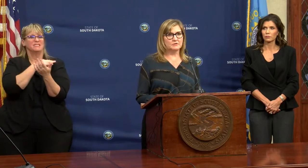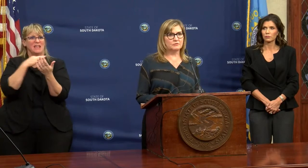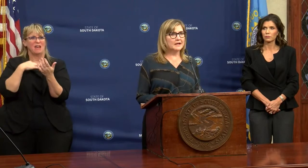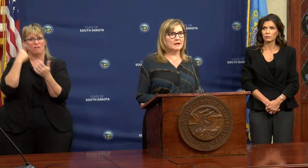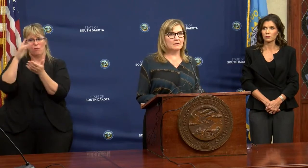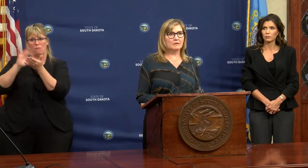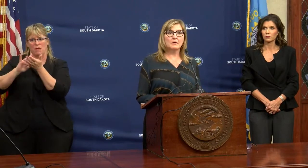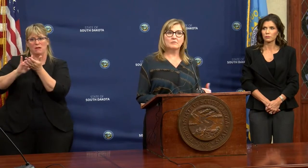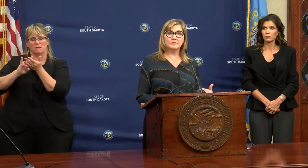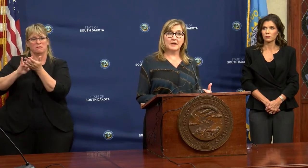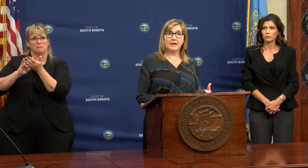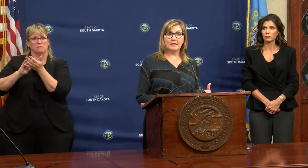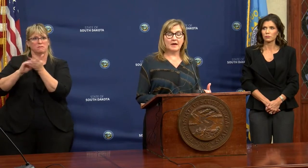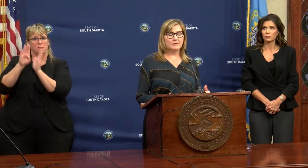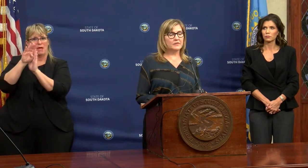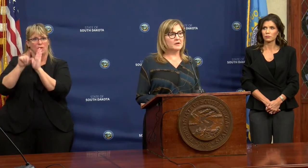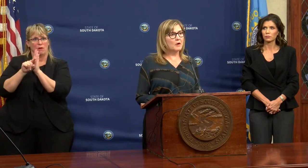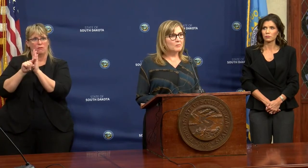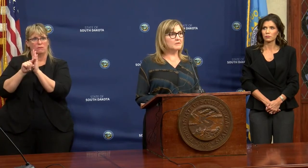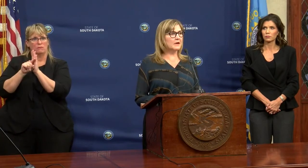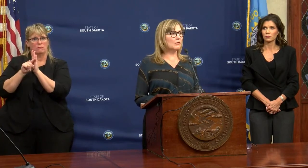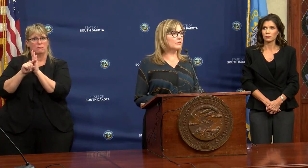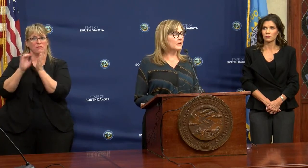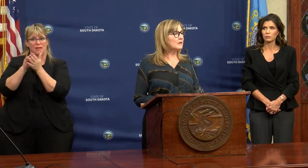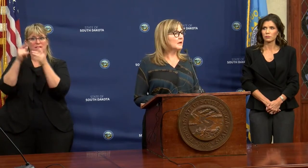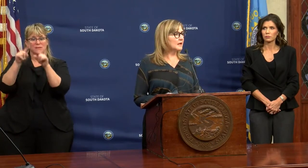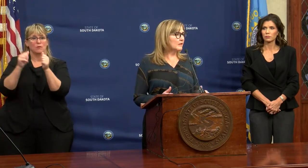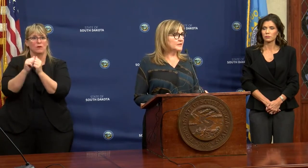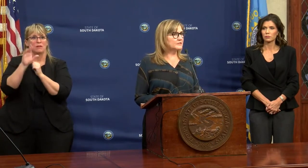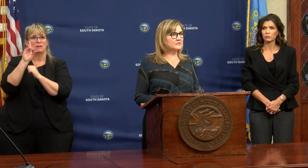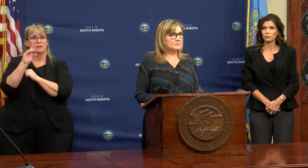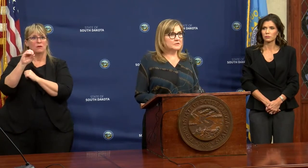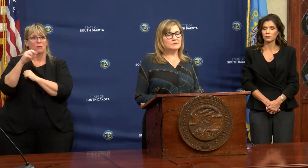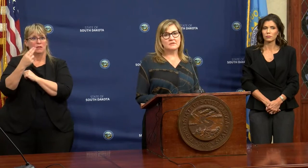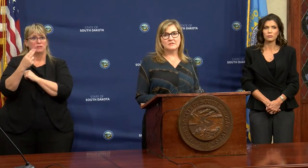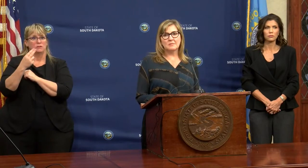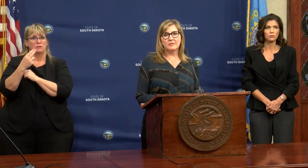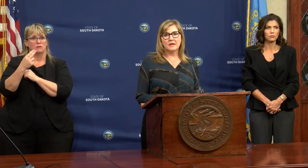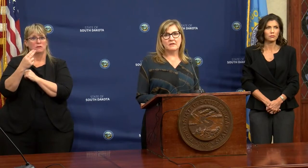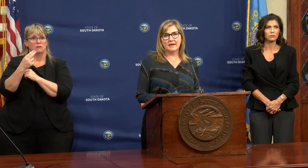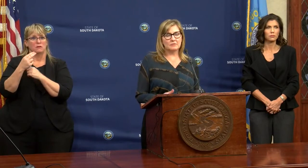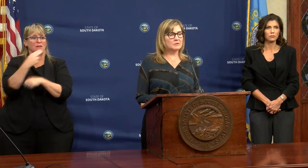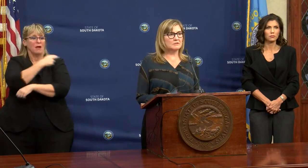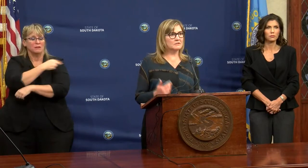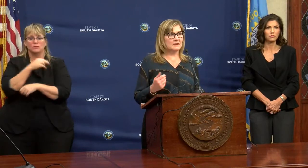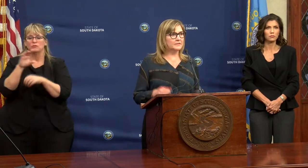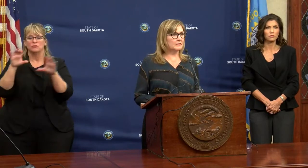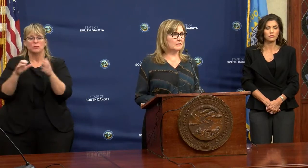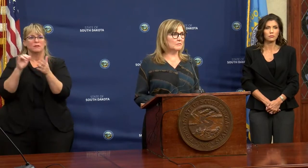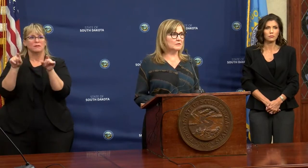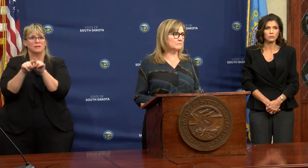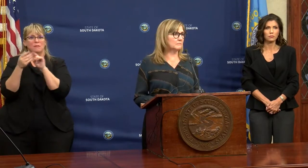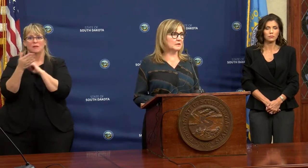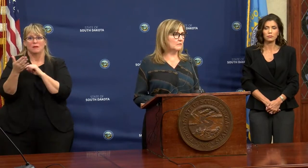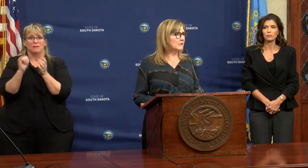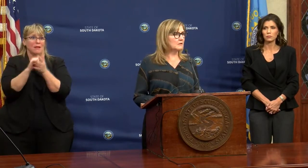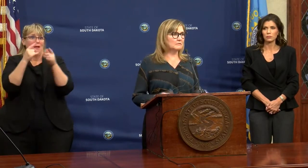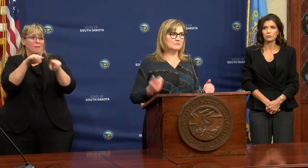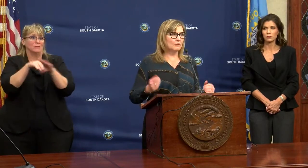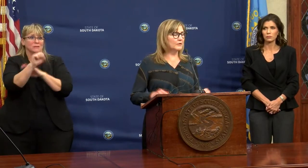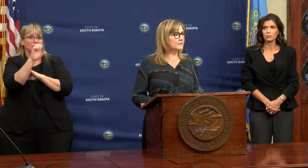direct care. We've done a lot of that within the department of health and health care systems are doing the same thing and that's what we do in South Dakota. We